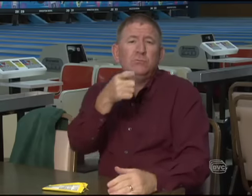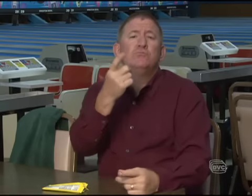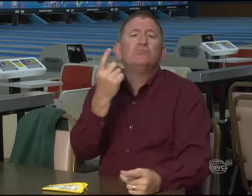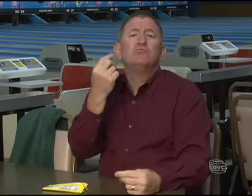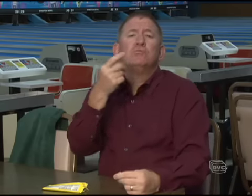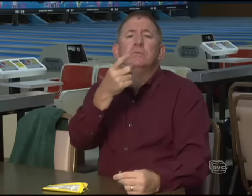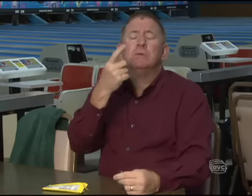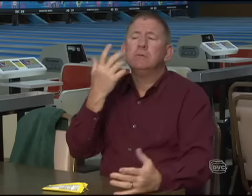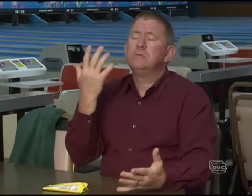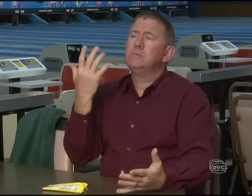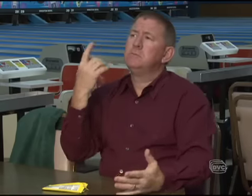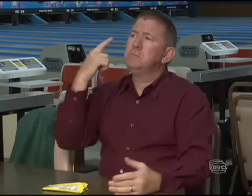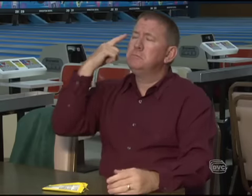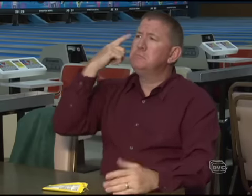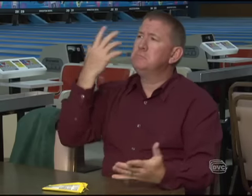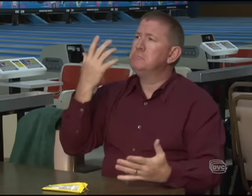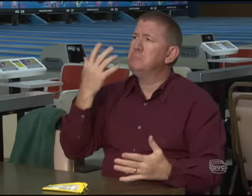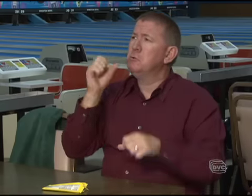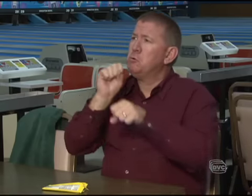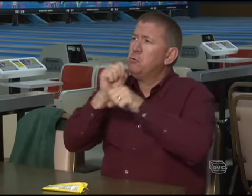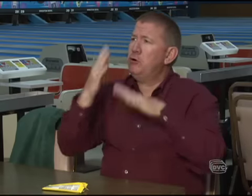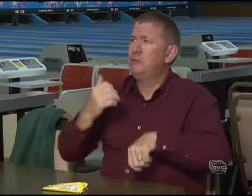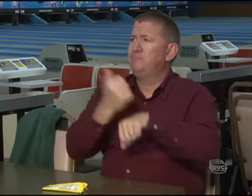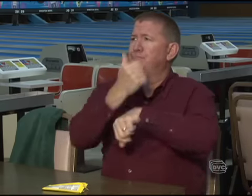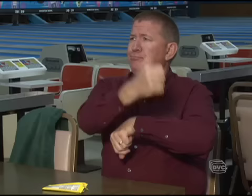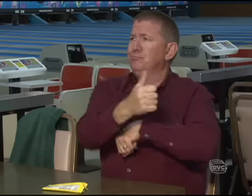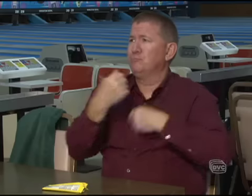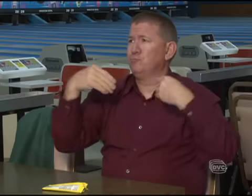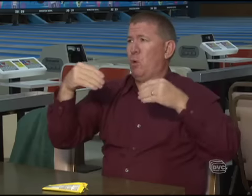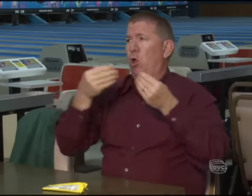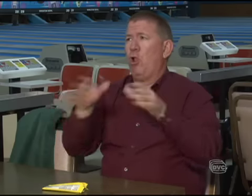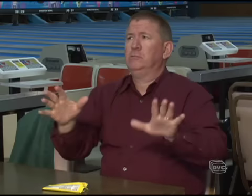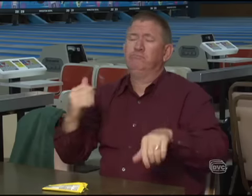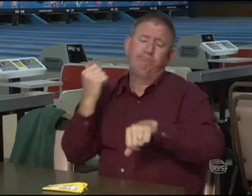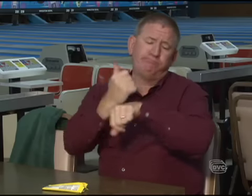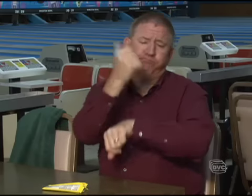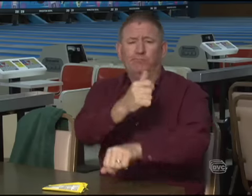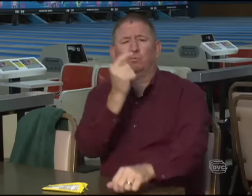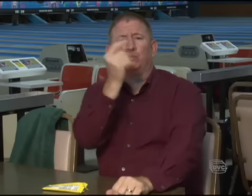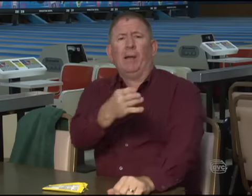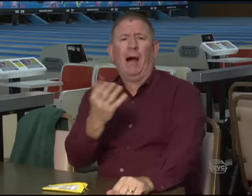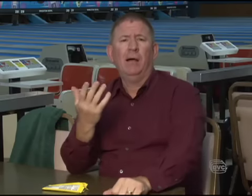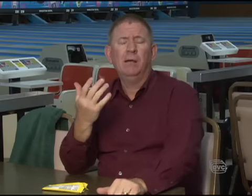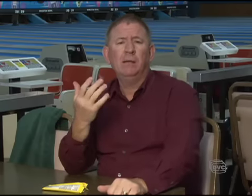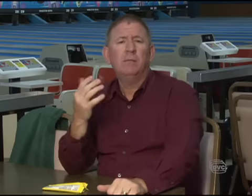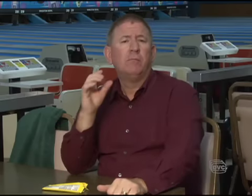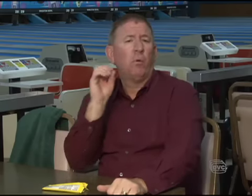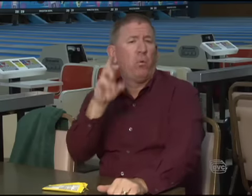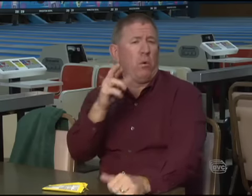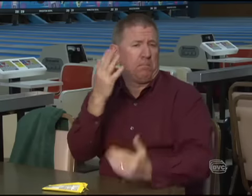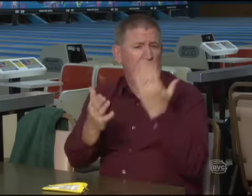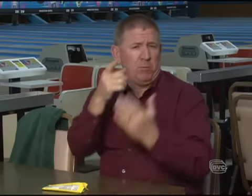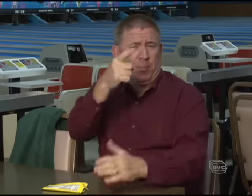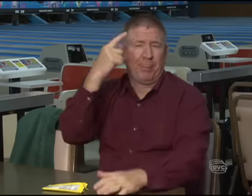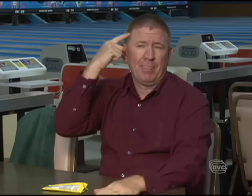You know, maybe you think, well, it's a worker, her fault. She punched in the wrong number. Blame herself. Or maybe you think, you know,